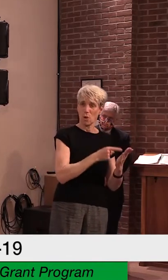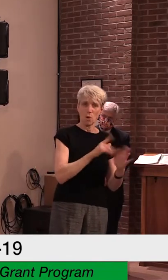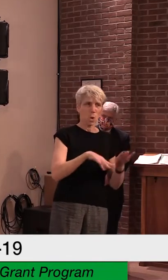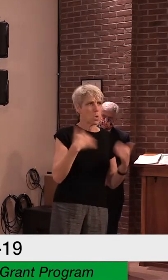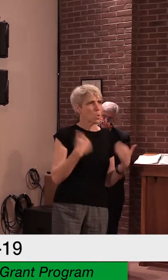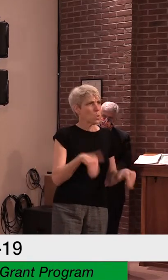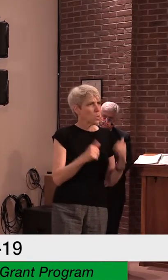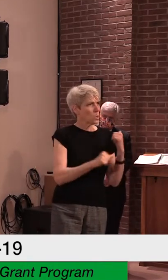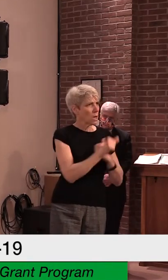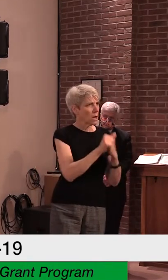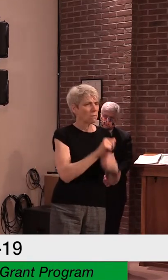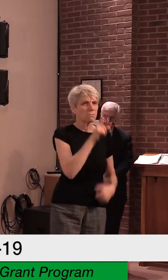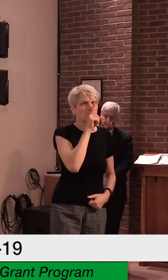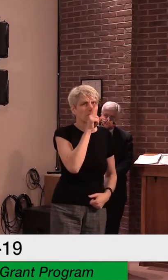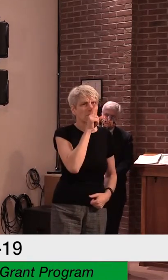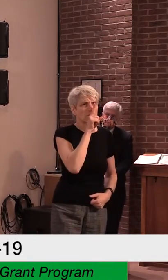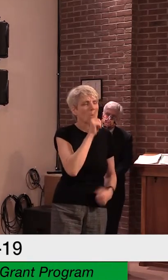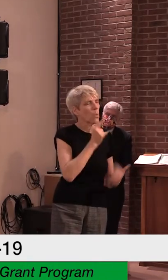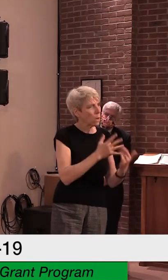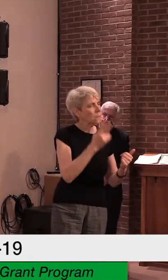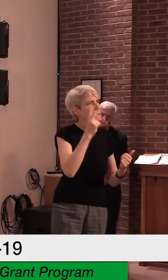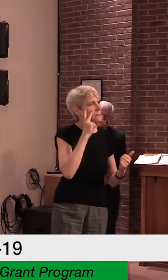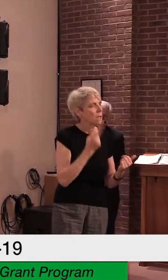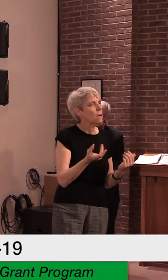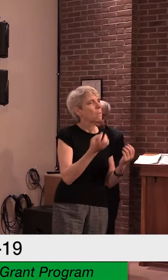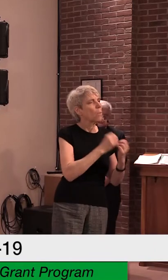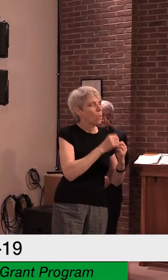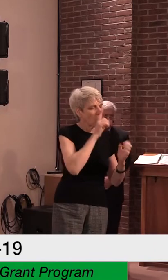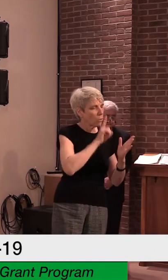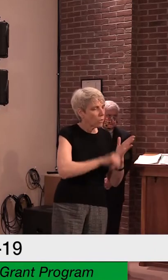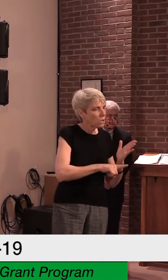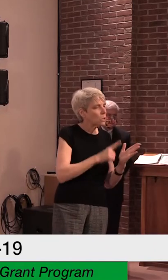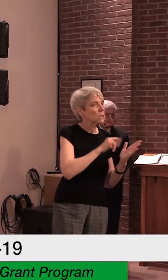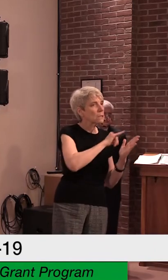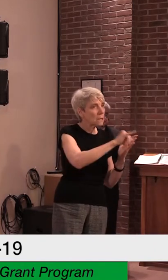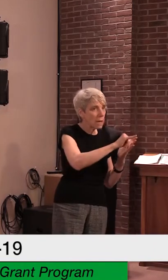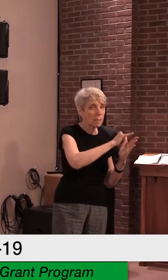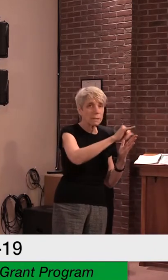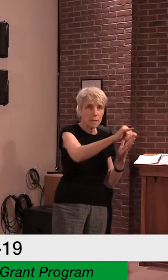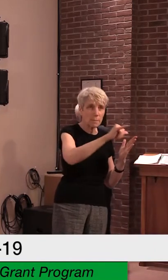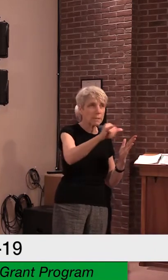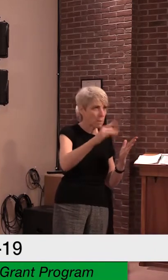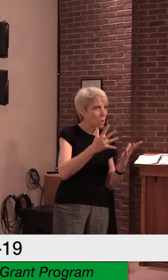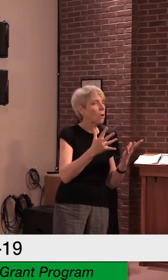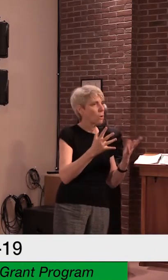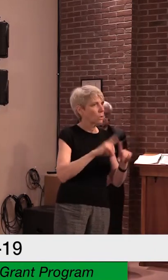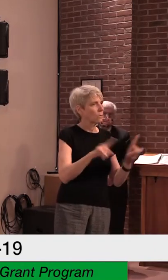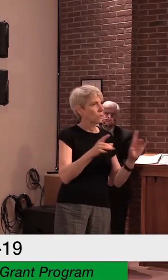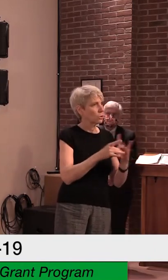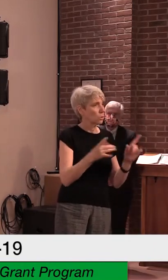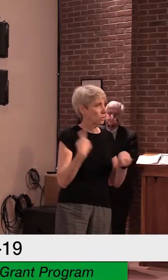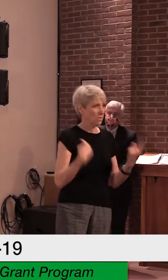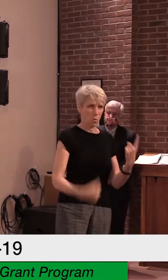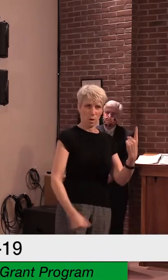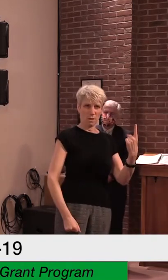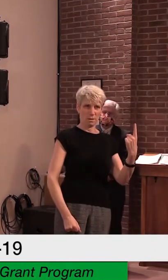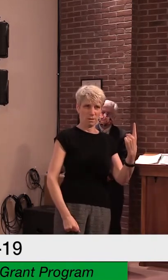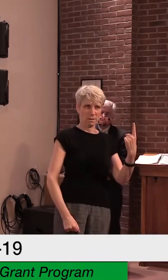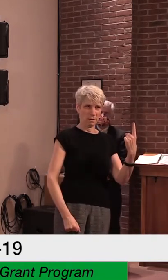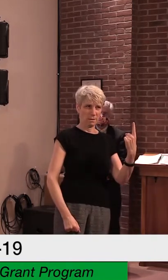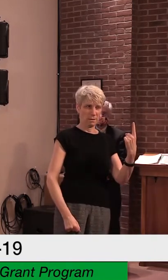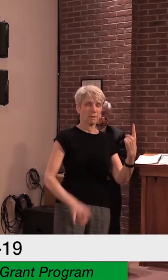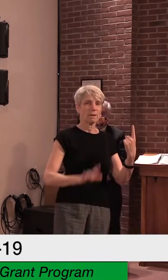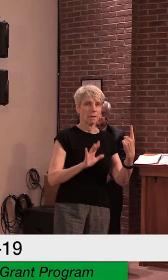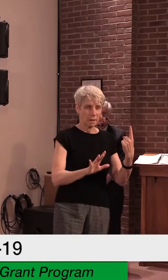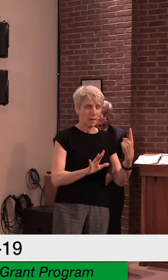conclusions, or to reversing our prior conclusions. And I would again reiterate two things. The